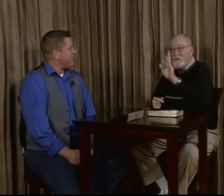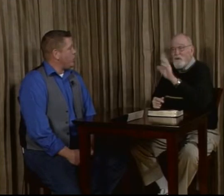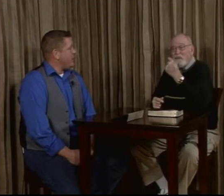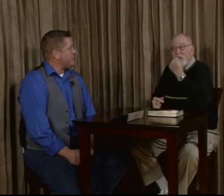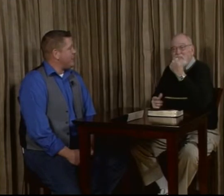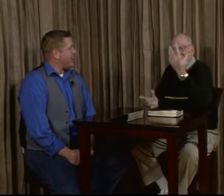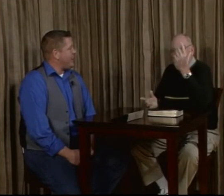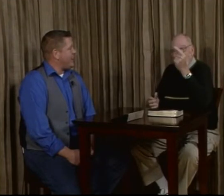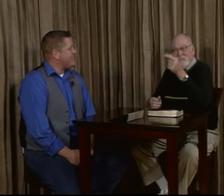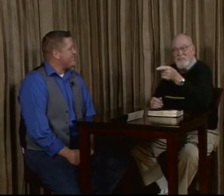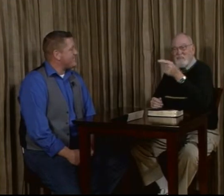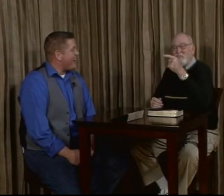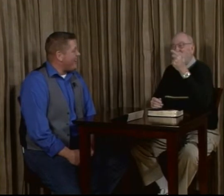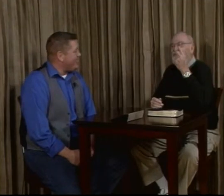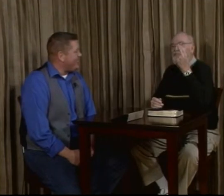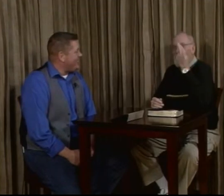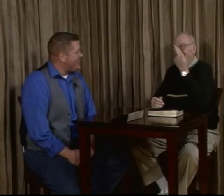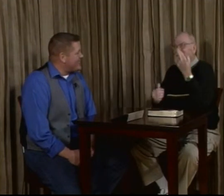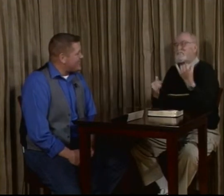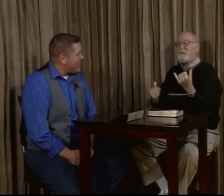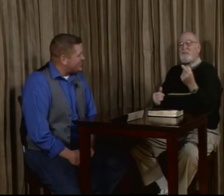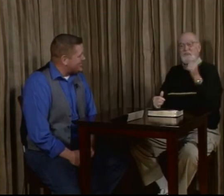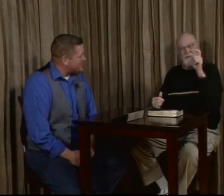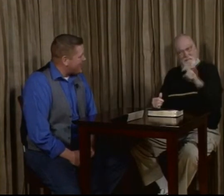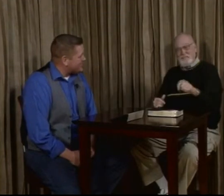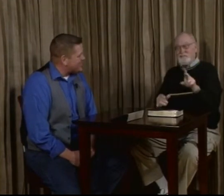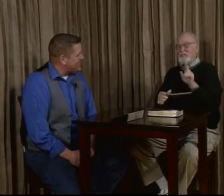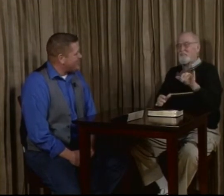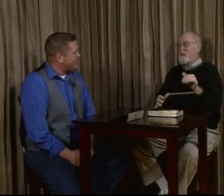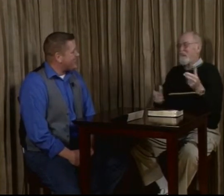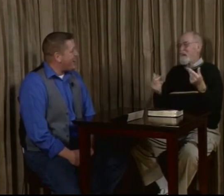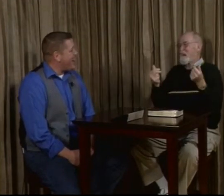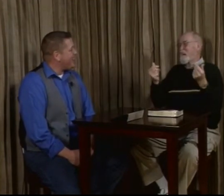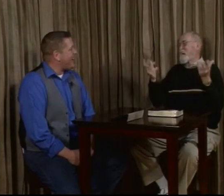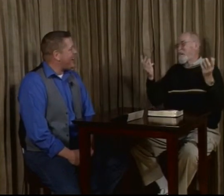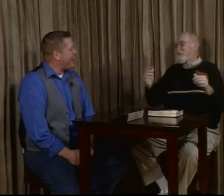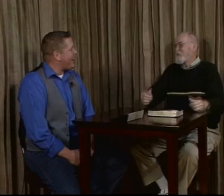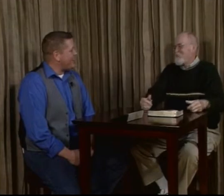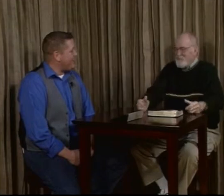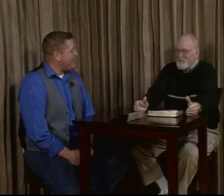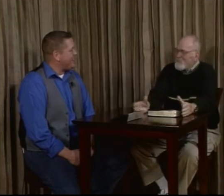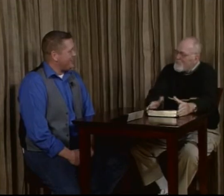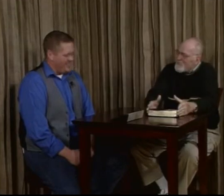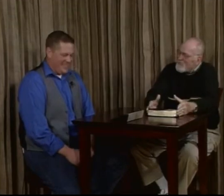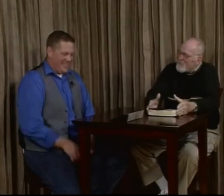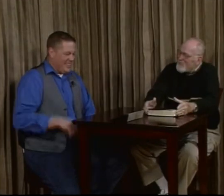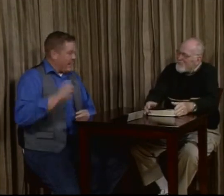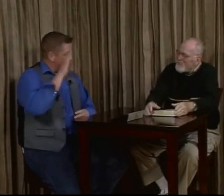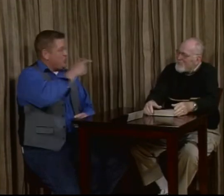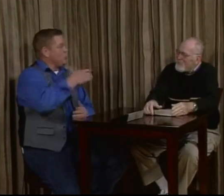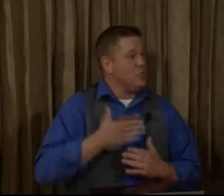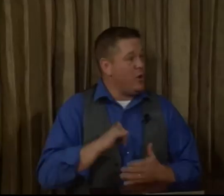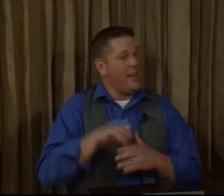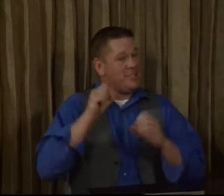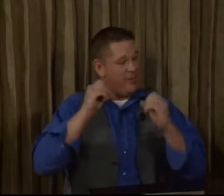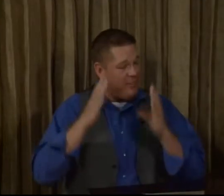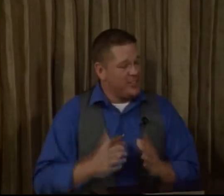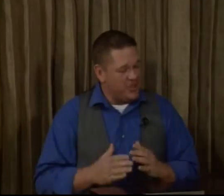say, wait a second now. I just saw you. You used facial expressions. You used your tongue. Yeah, you did it. And I bet you enjoy that as a professor.